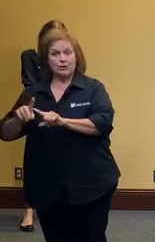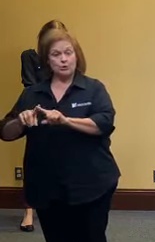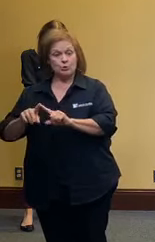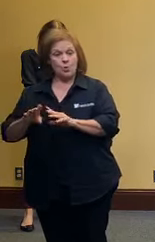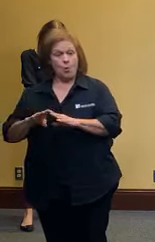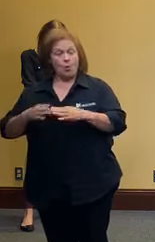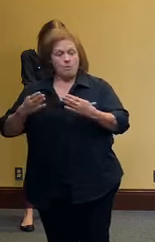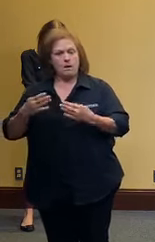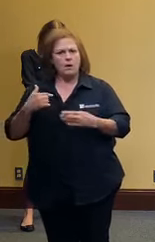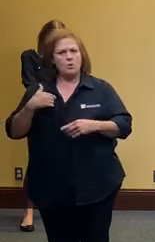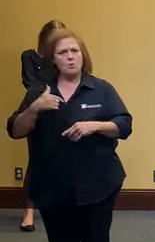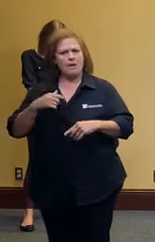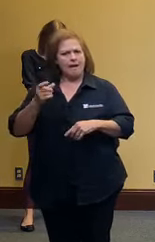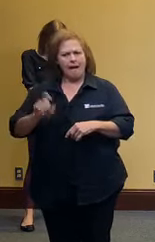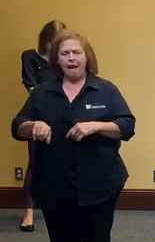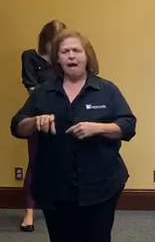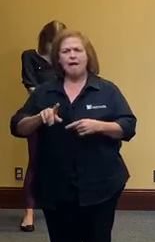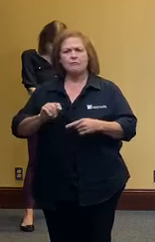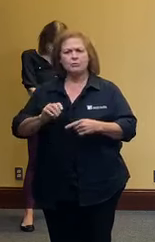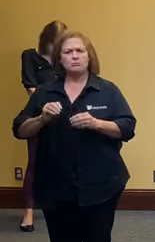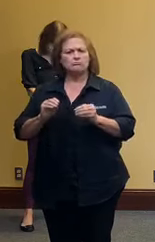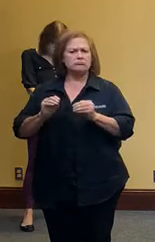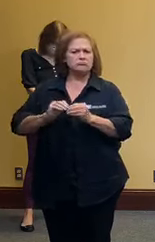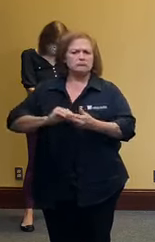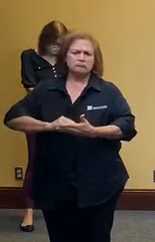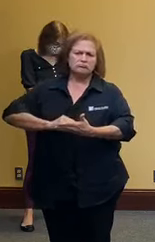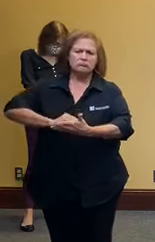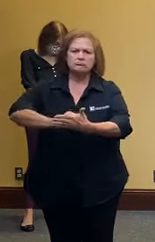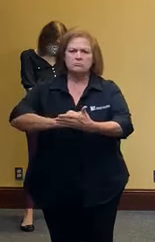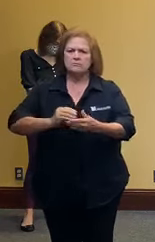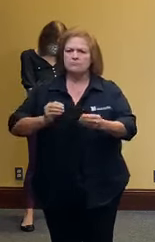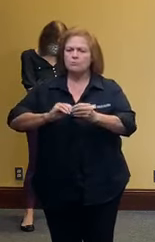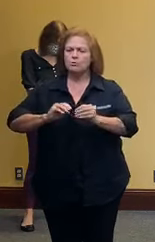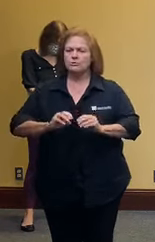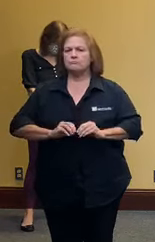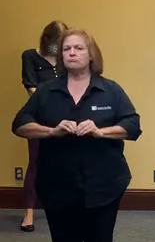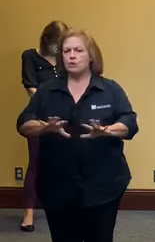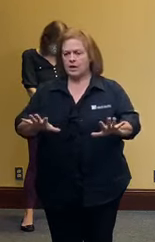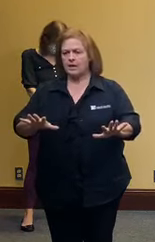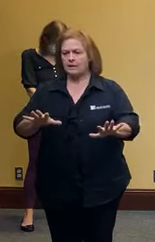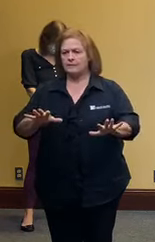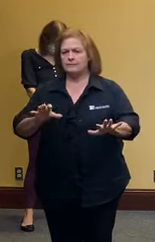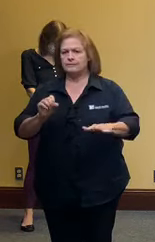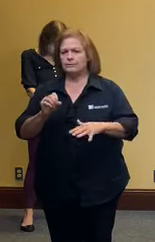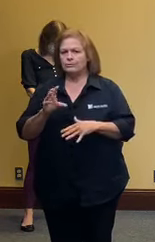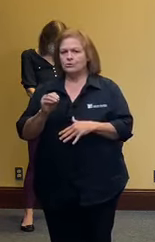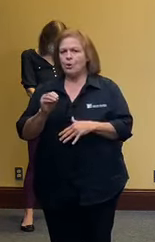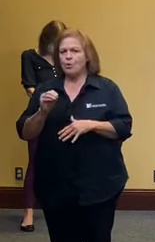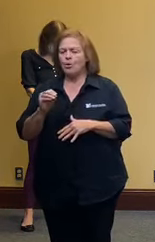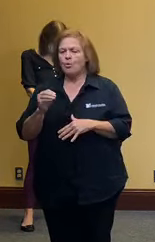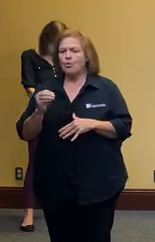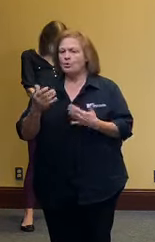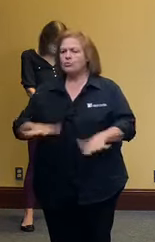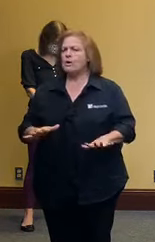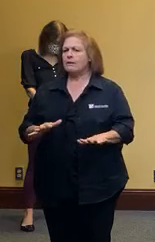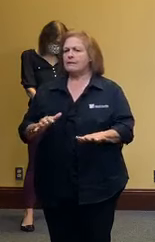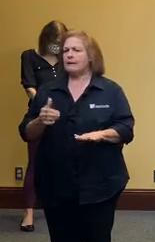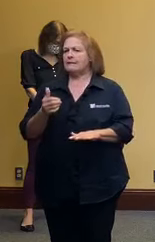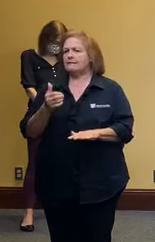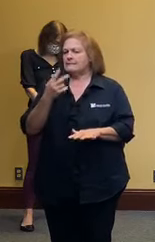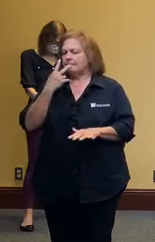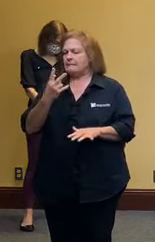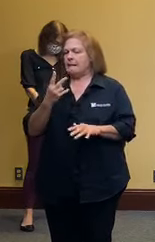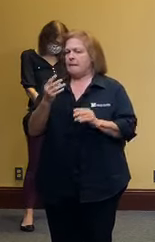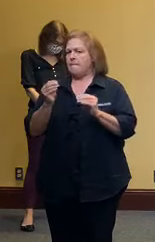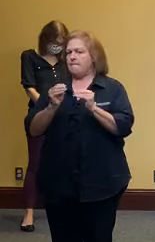virus to prevent community spread and that's something that we have experienced very heavily uh in the city of new orleans you